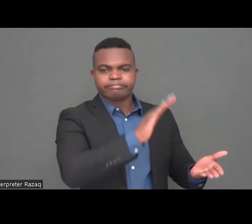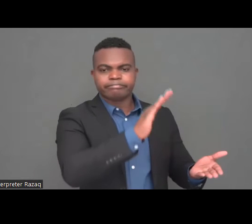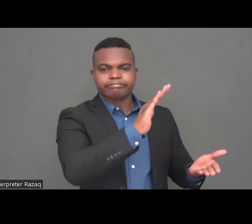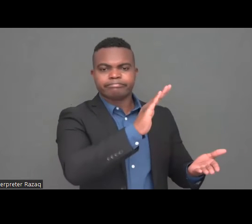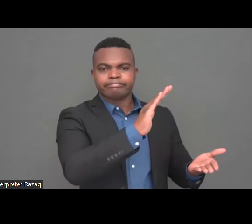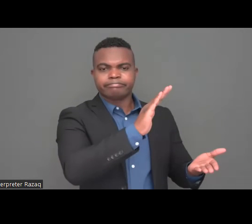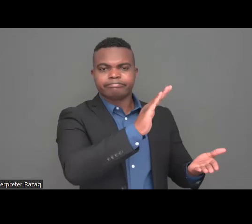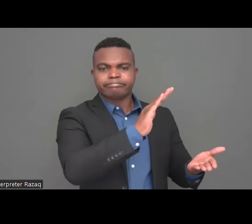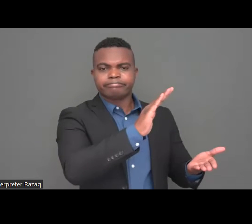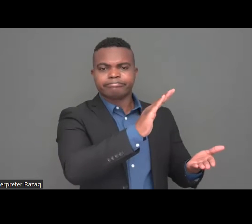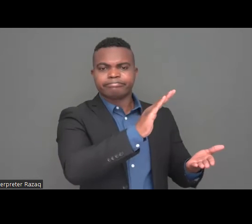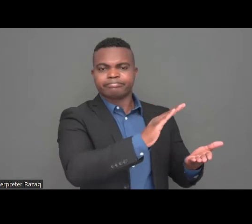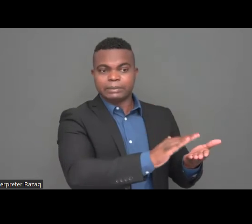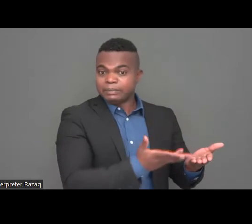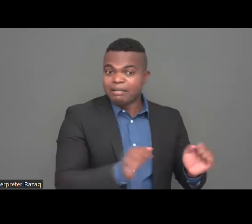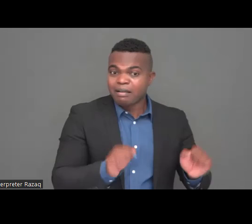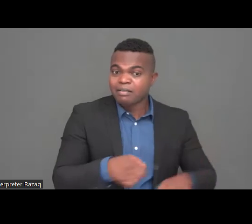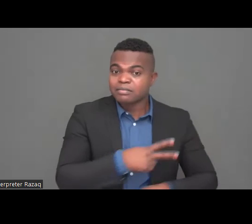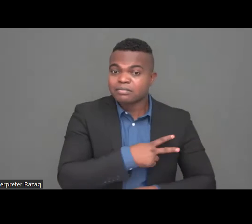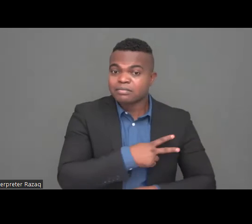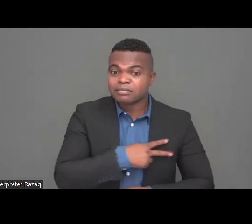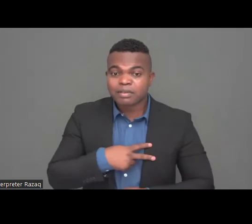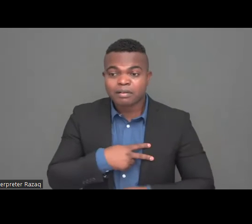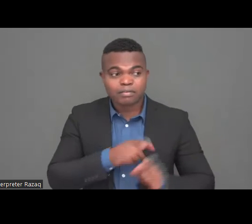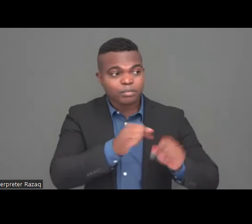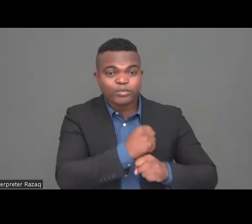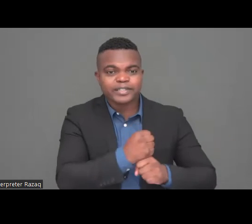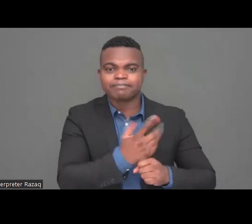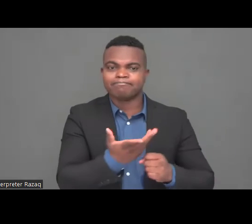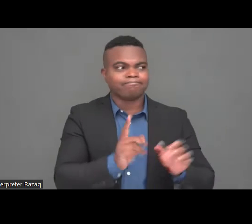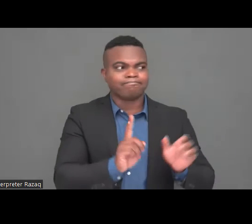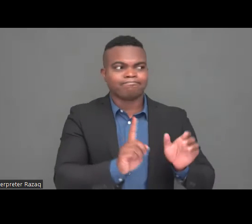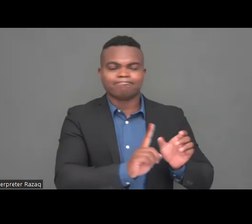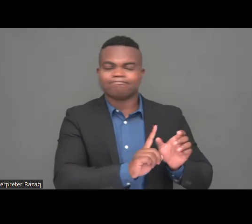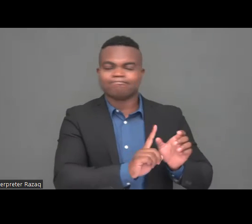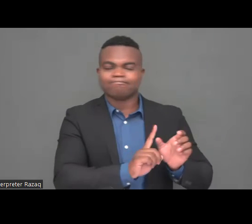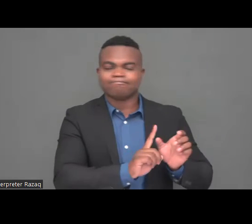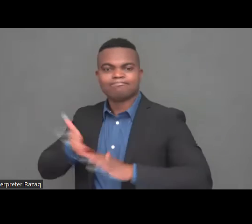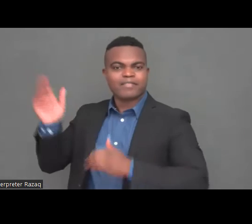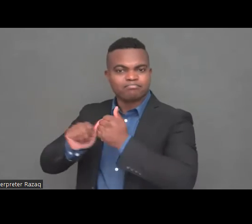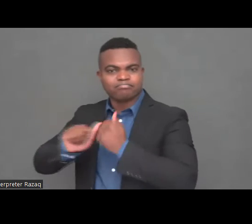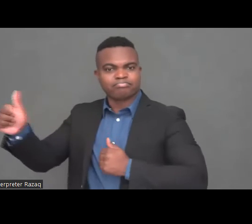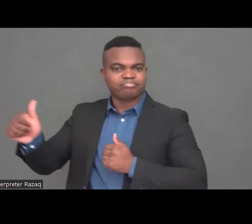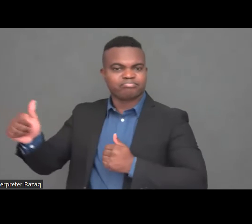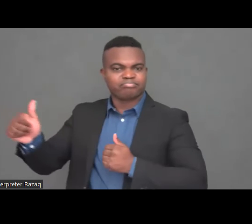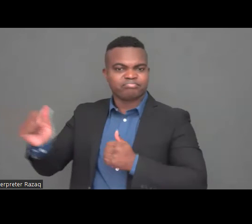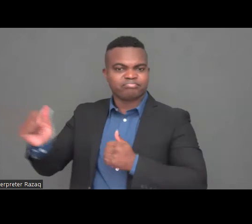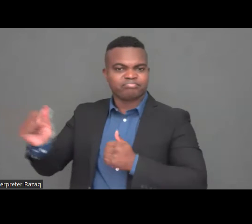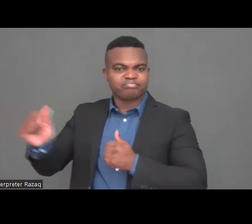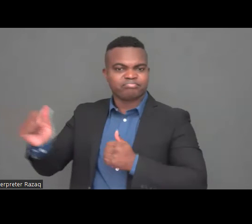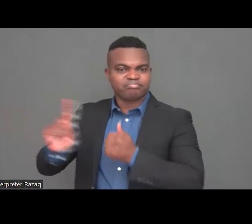without support. This is an impending